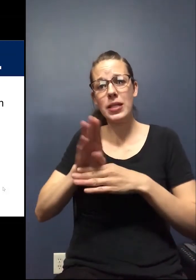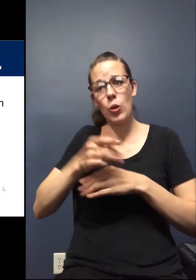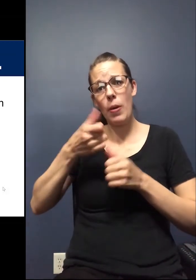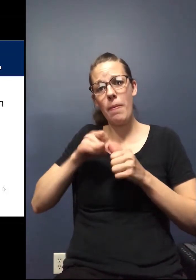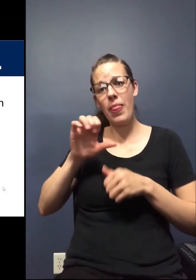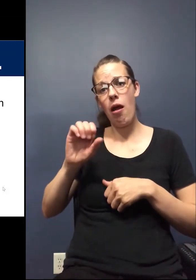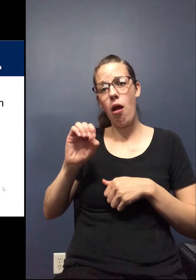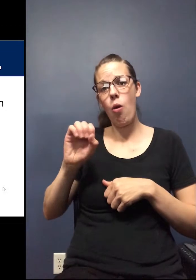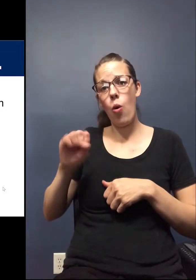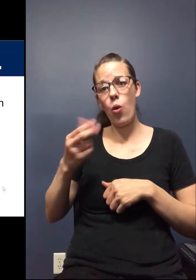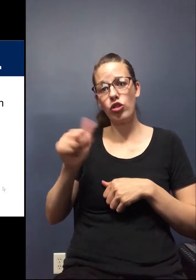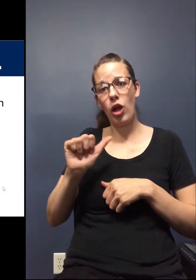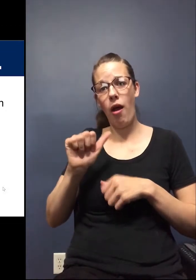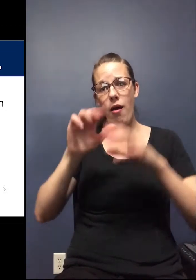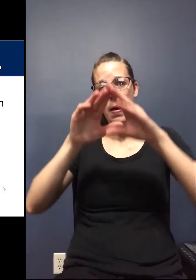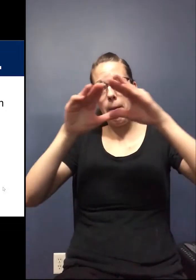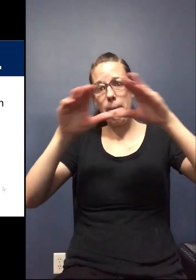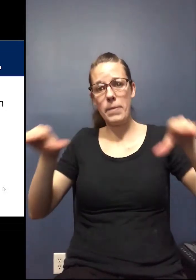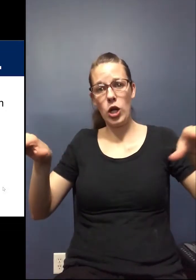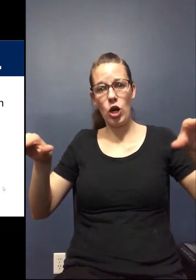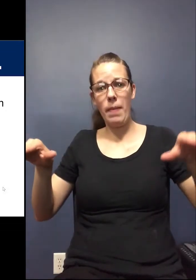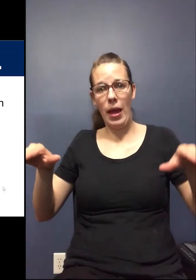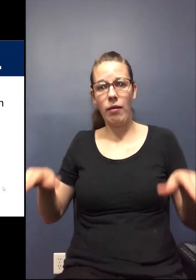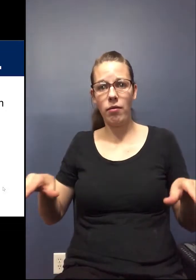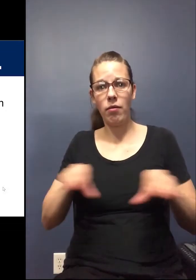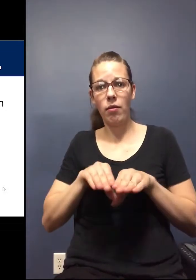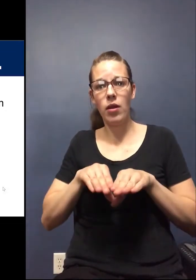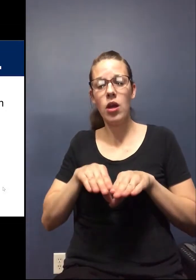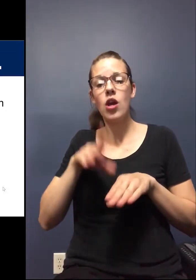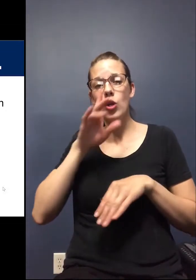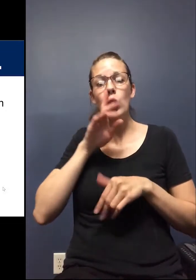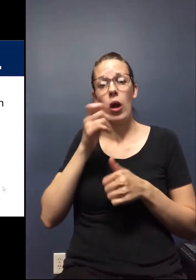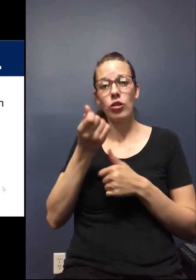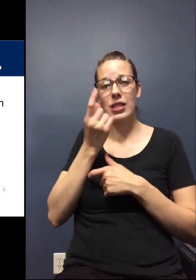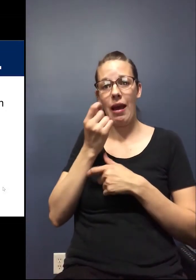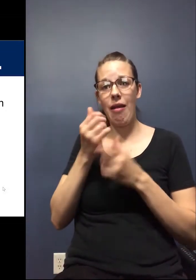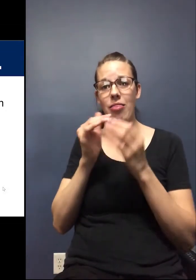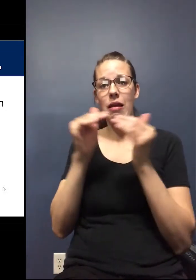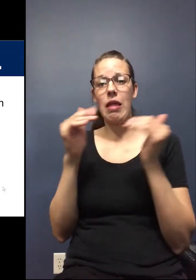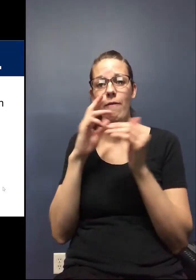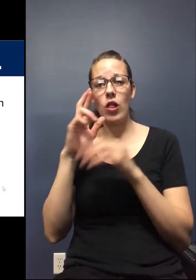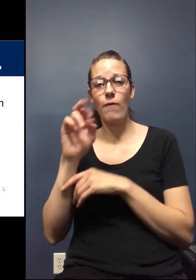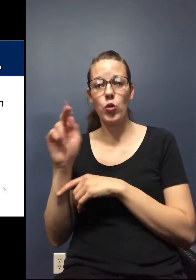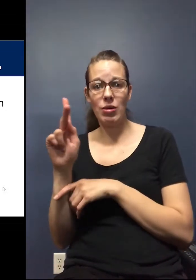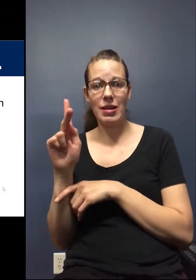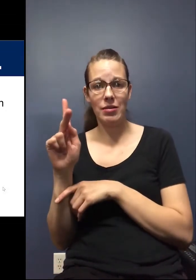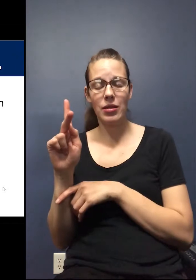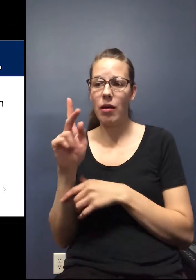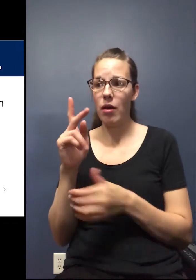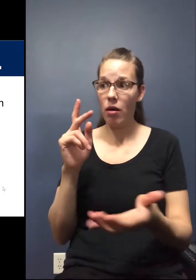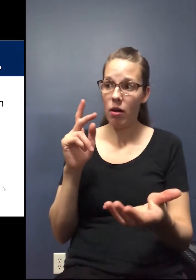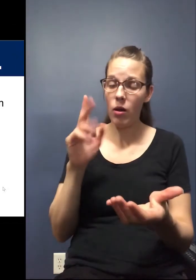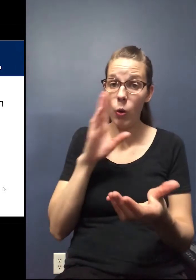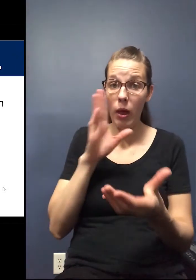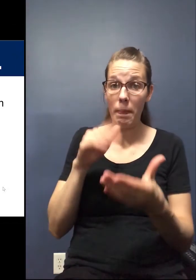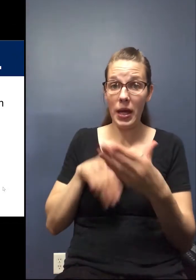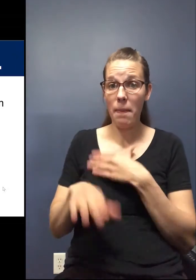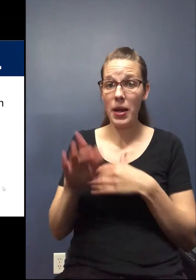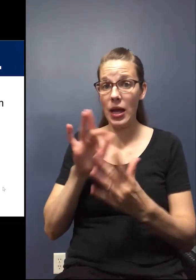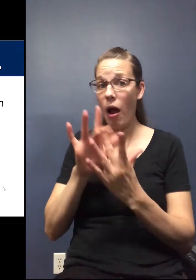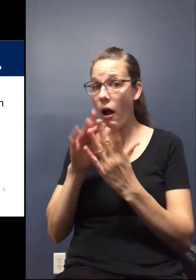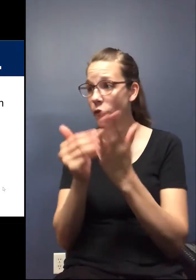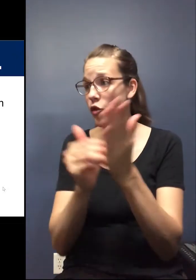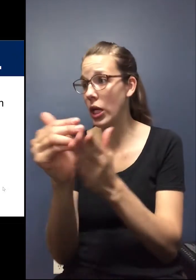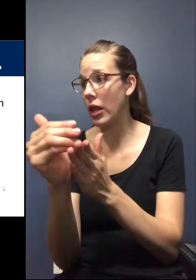OSHA pyramid to making sure you understand the level of risk that your employees will be at the work site. mean, are they going to be coming in